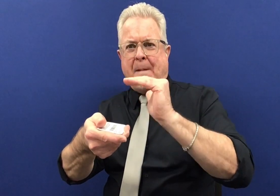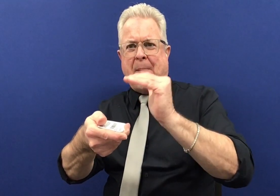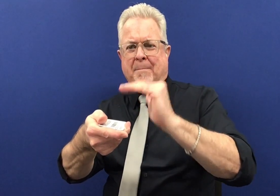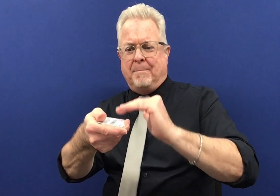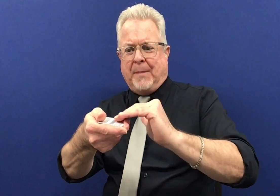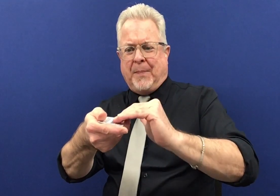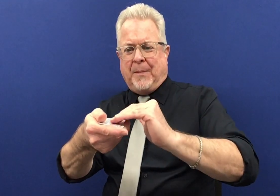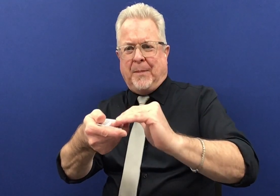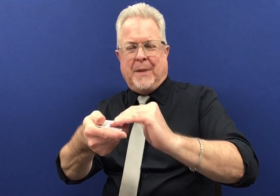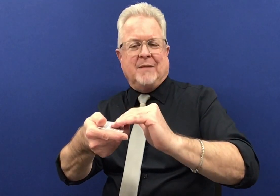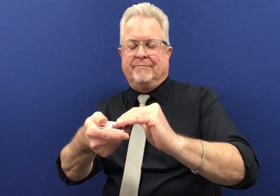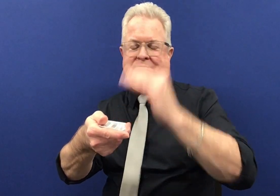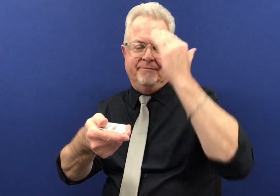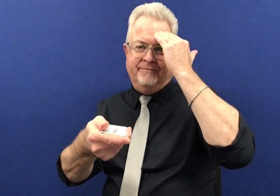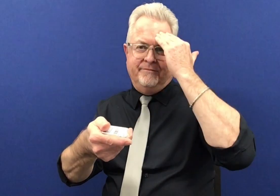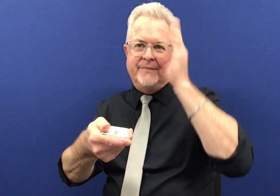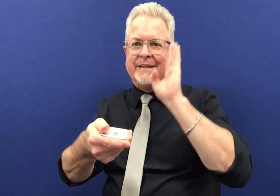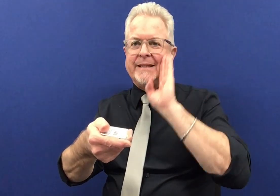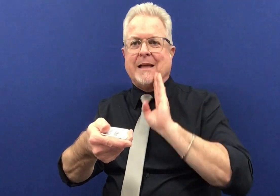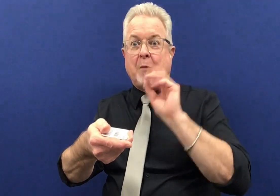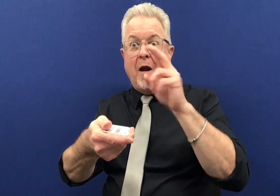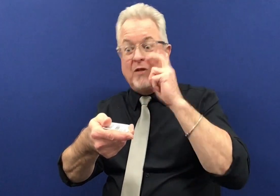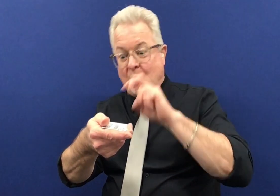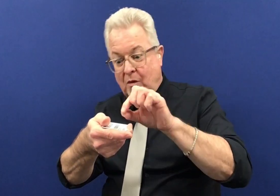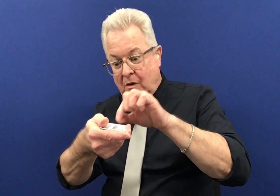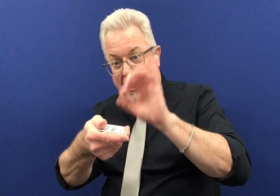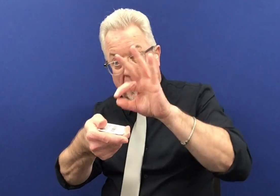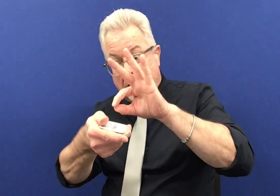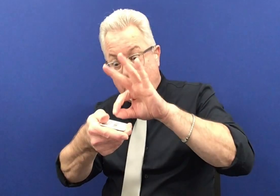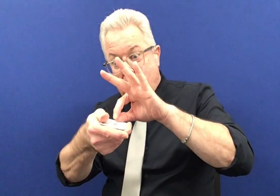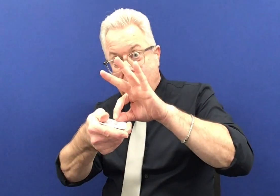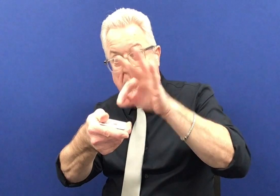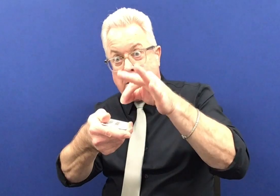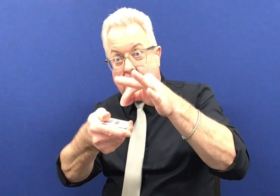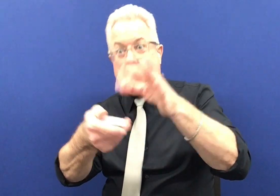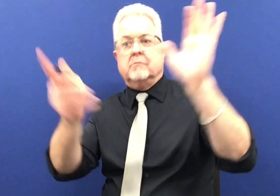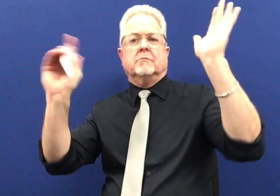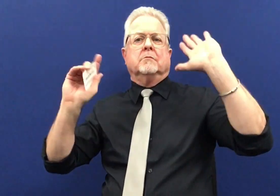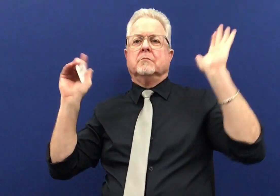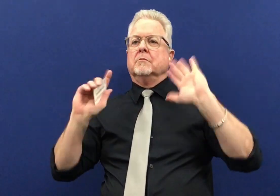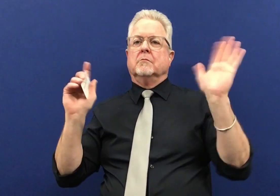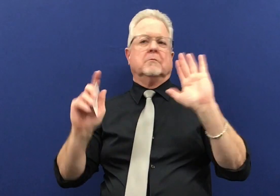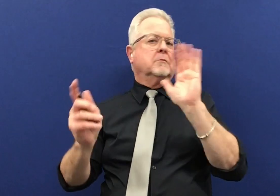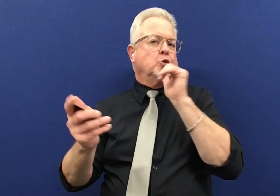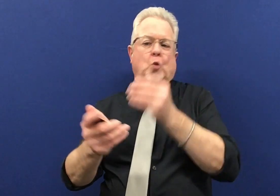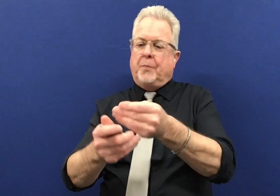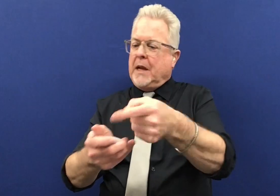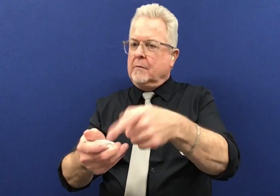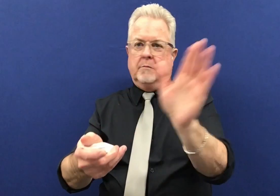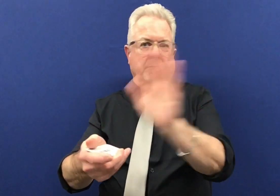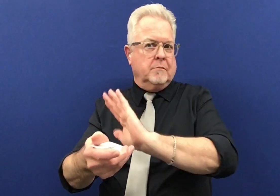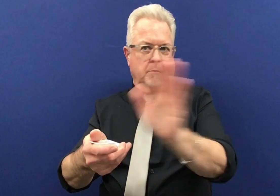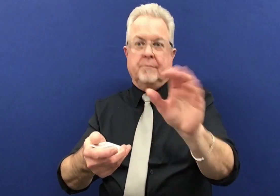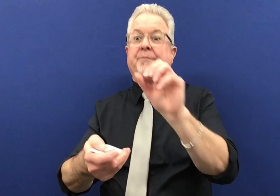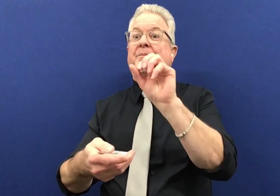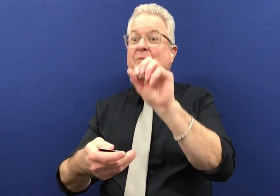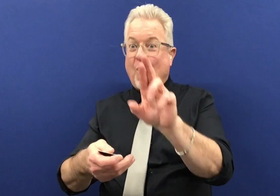to feel over that barcode if it's kind of bumpy it's probably a sticker that was made to conceal the real